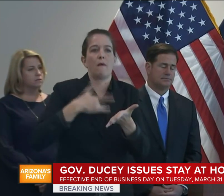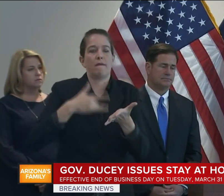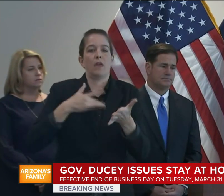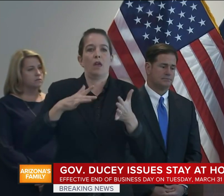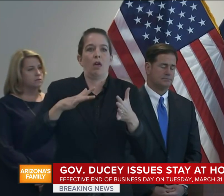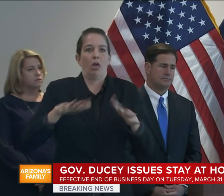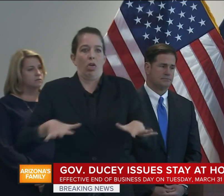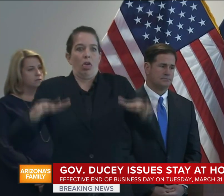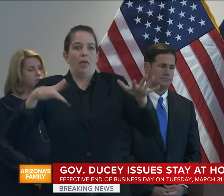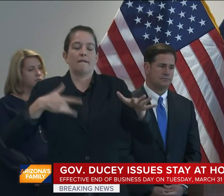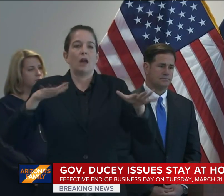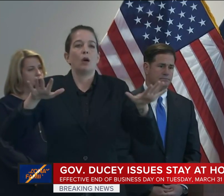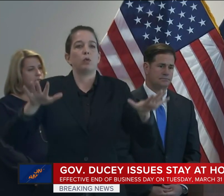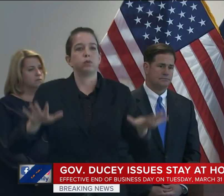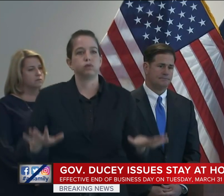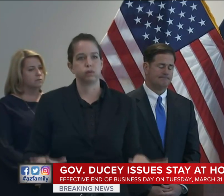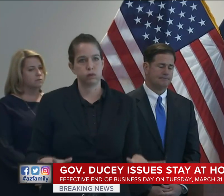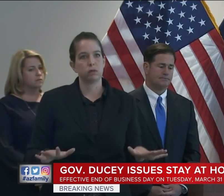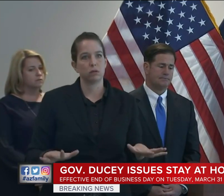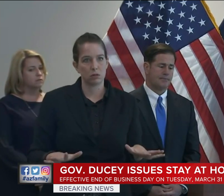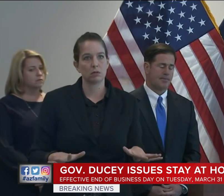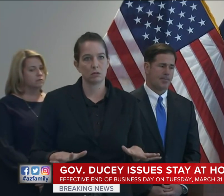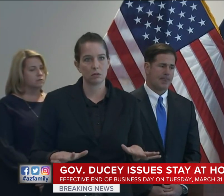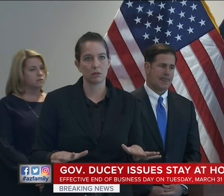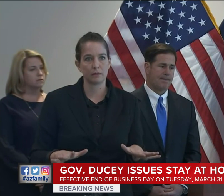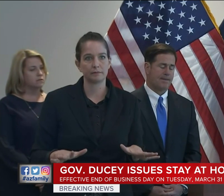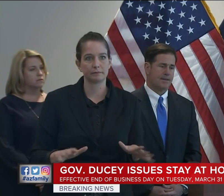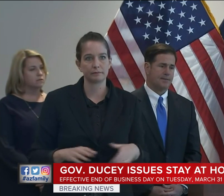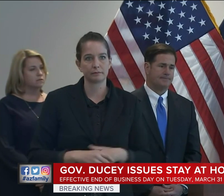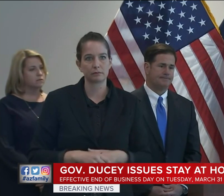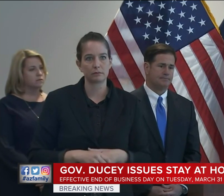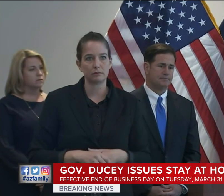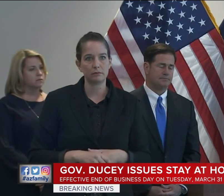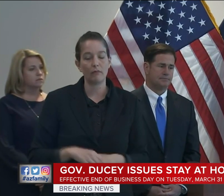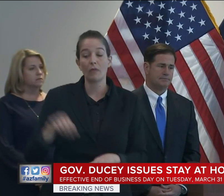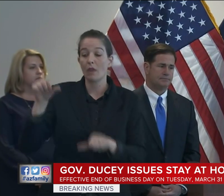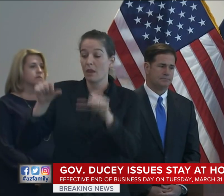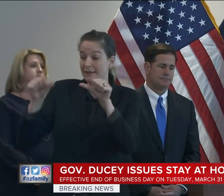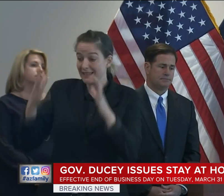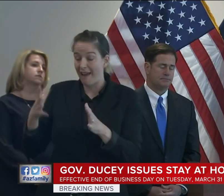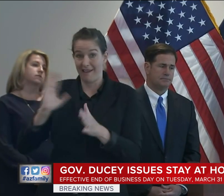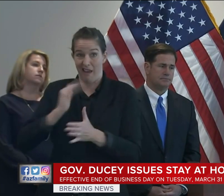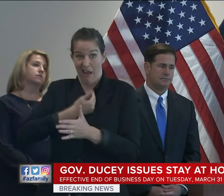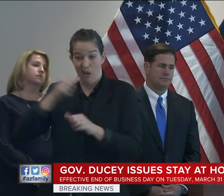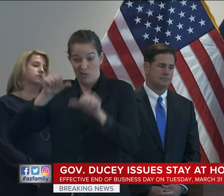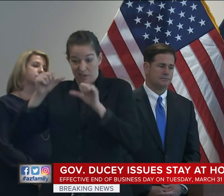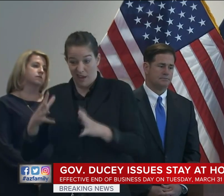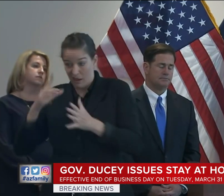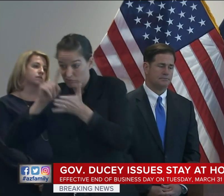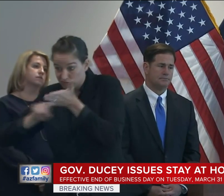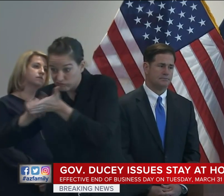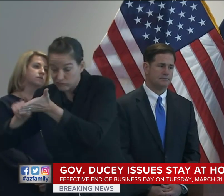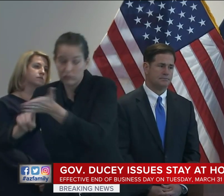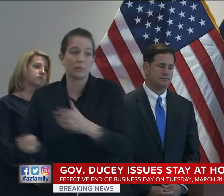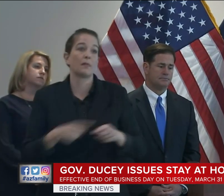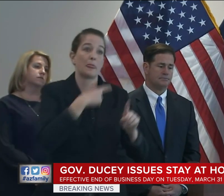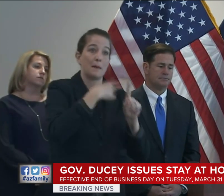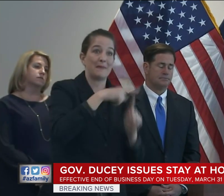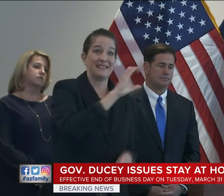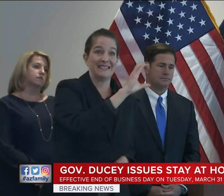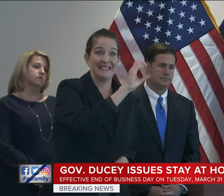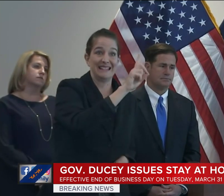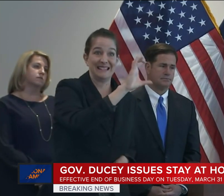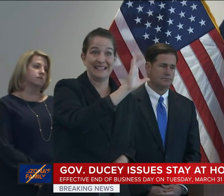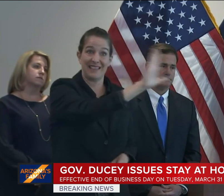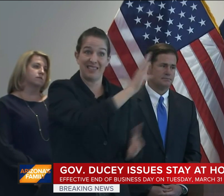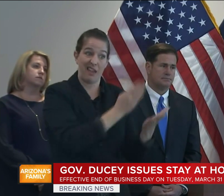Based on our epidemiological analysis and in alignment with the Centers for Disease Control and Prevention, I believe now is the appropriate time